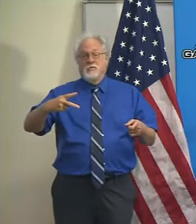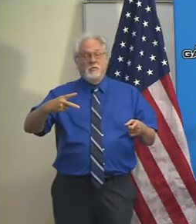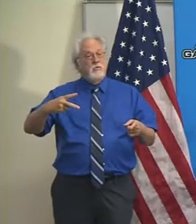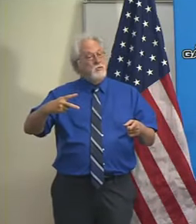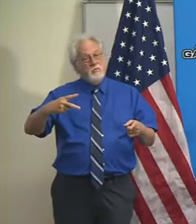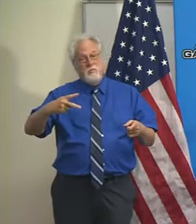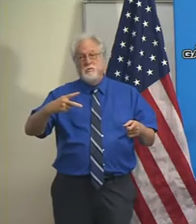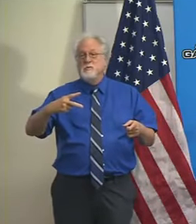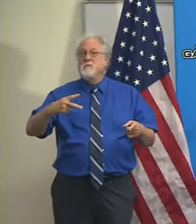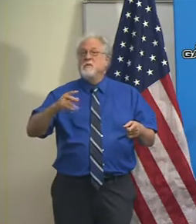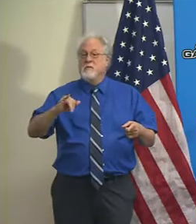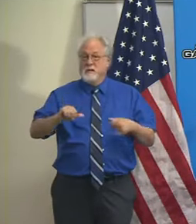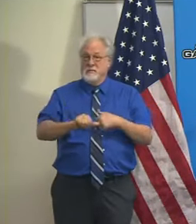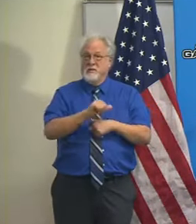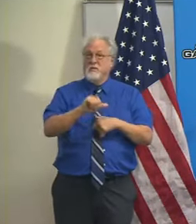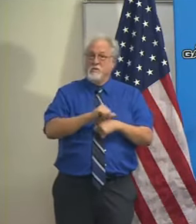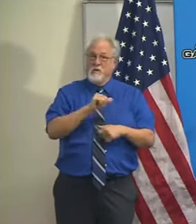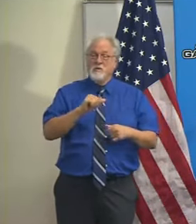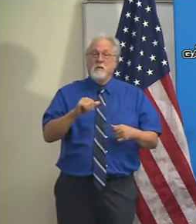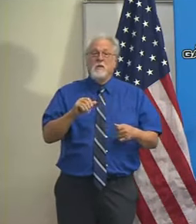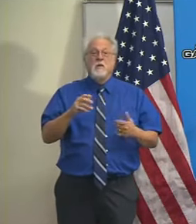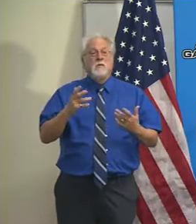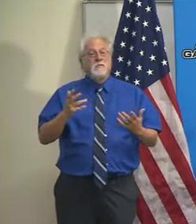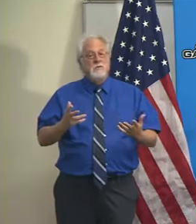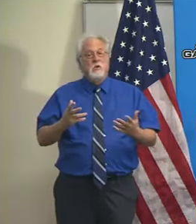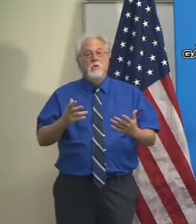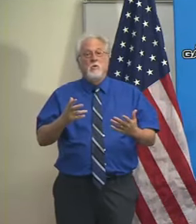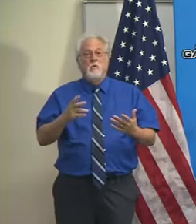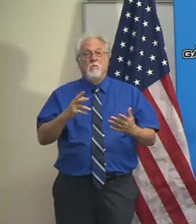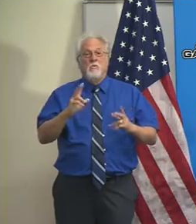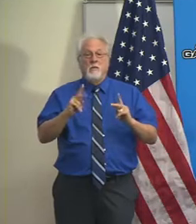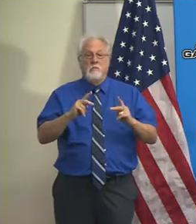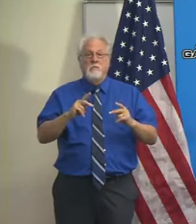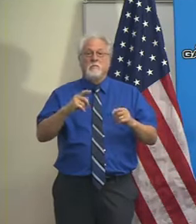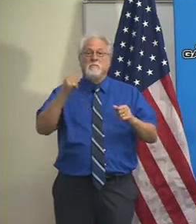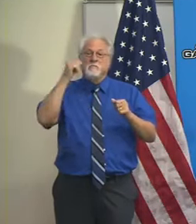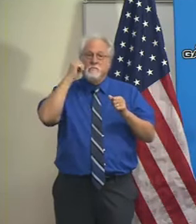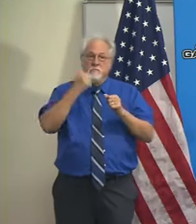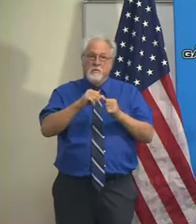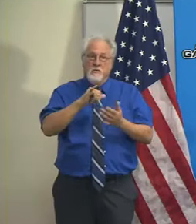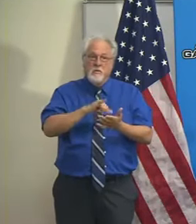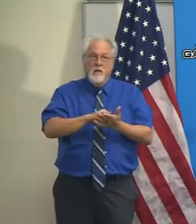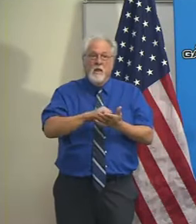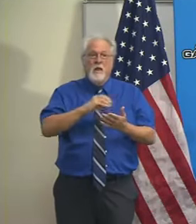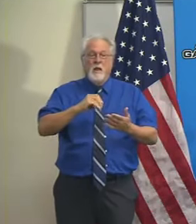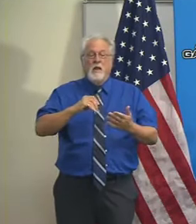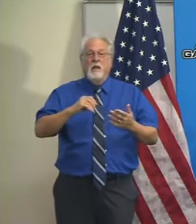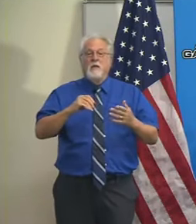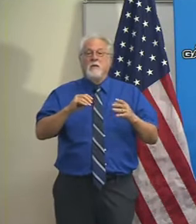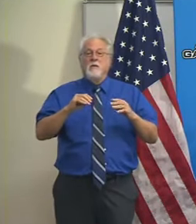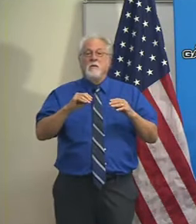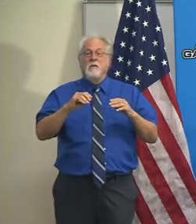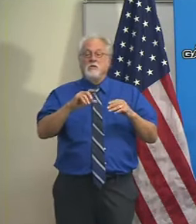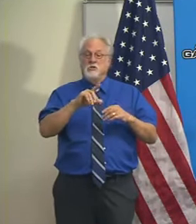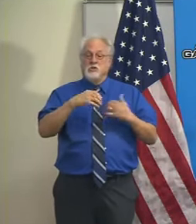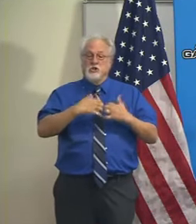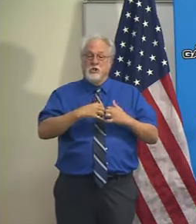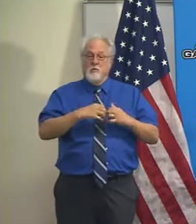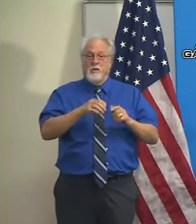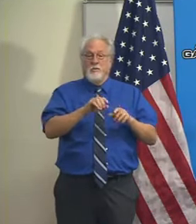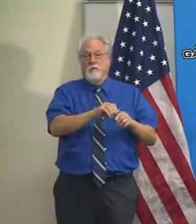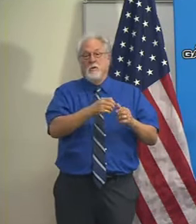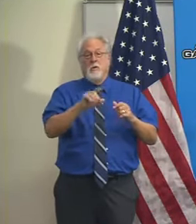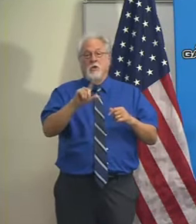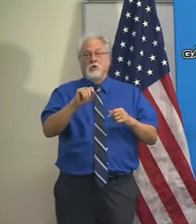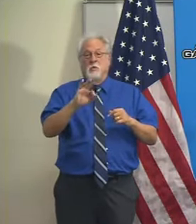is obviously a real threat. So we're asking people to be mindful of that and place their generator at least 20 feet from their home